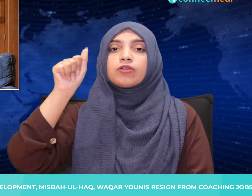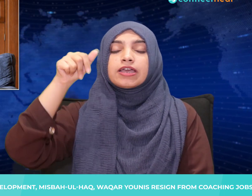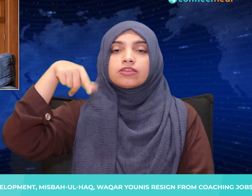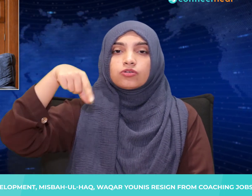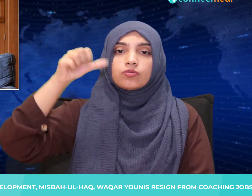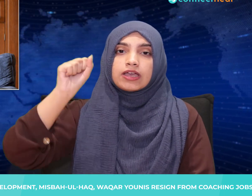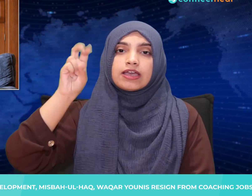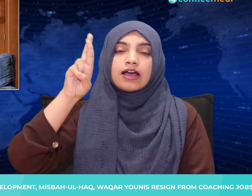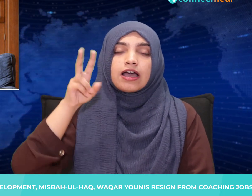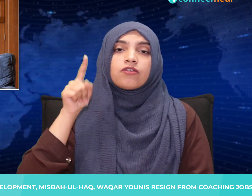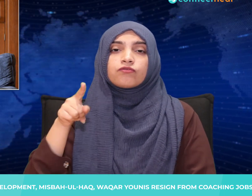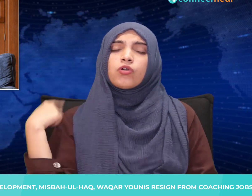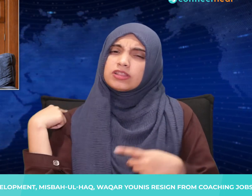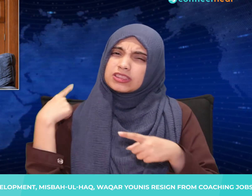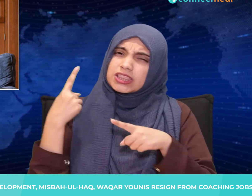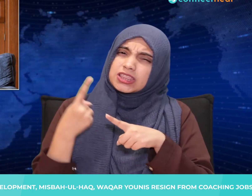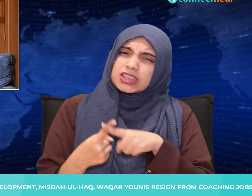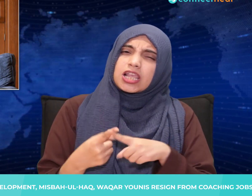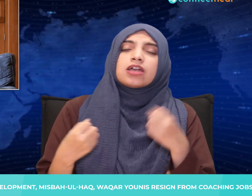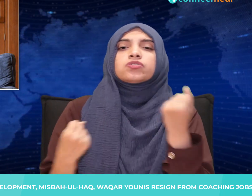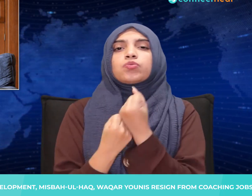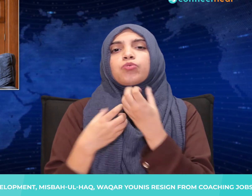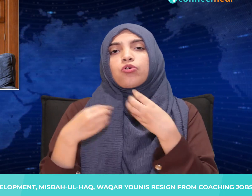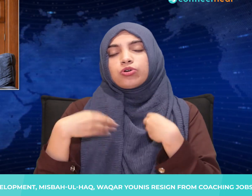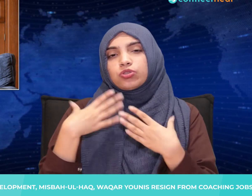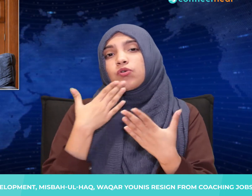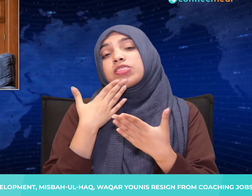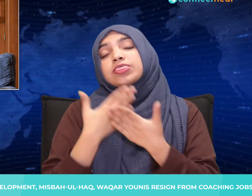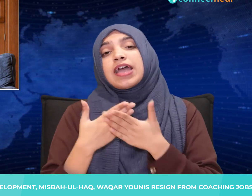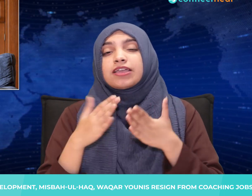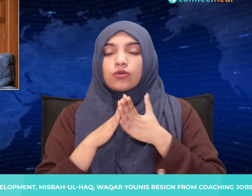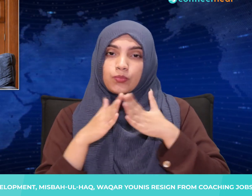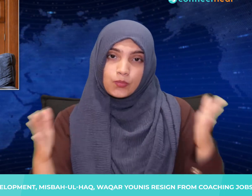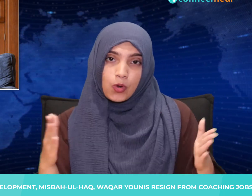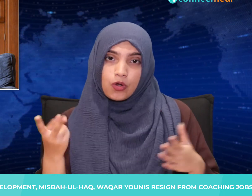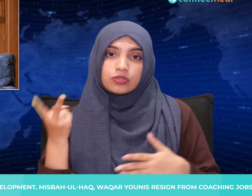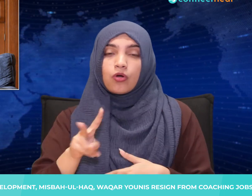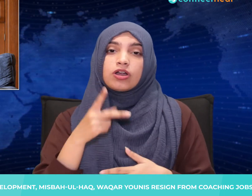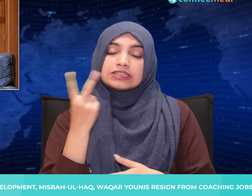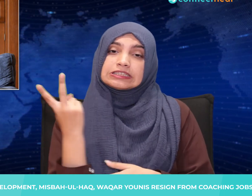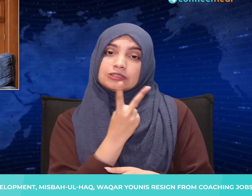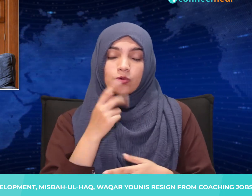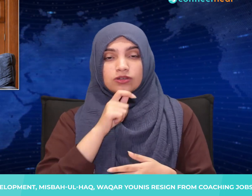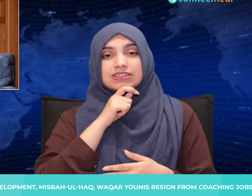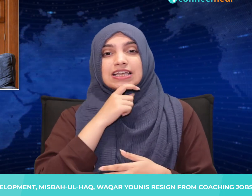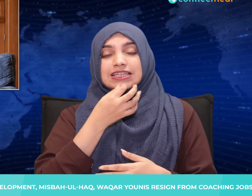over a long period of time and for that they deserve a huge amount of respect.